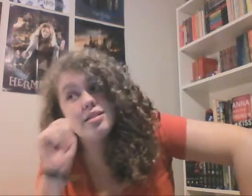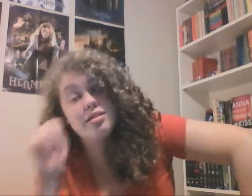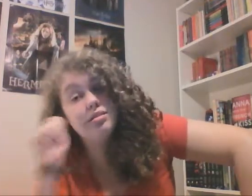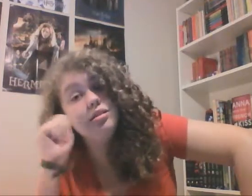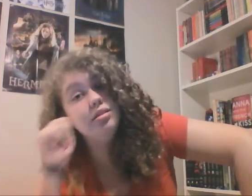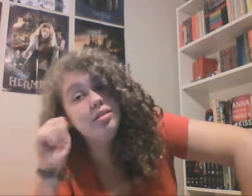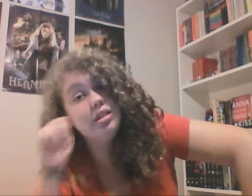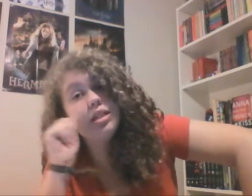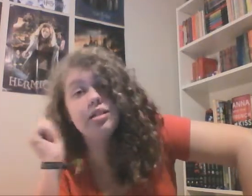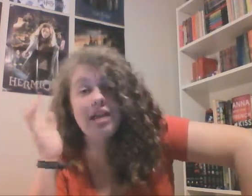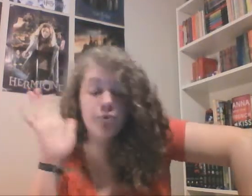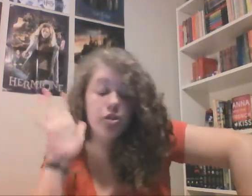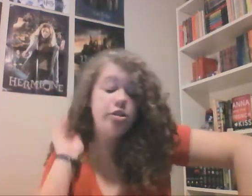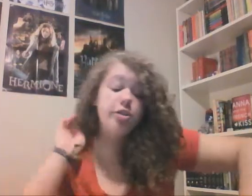is oh he's a downworlder